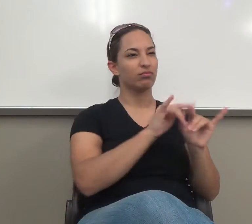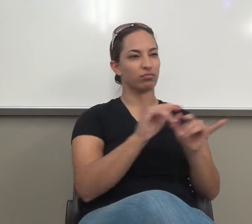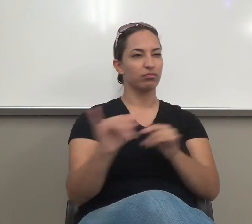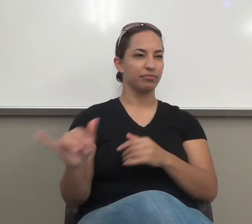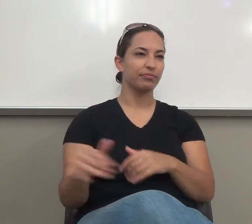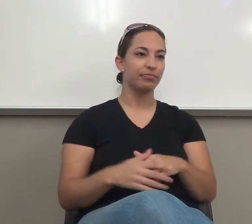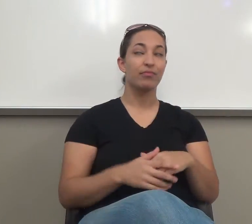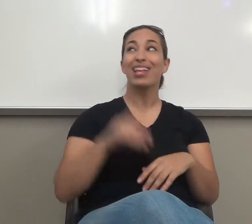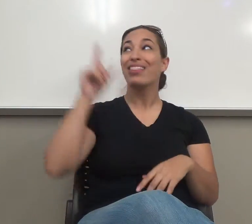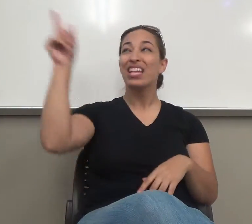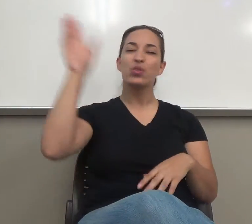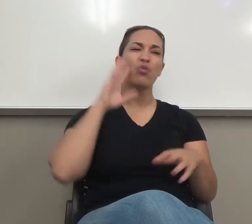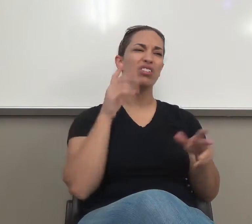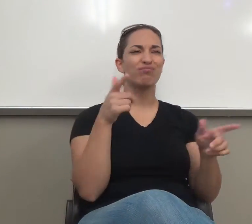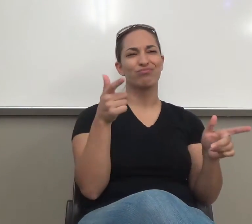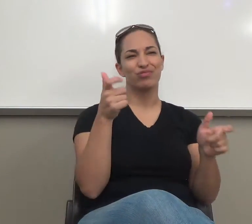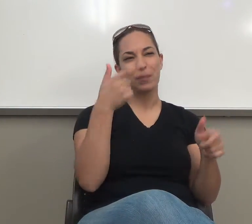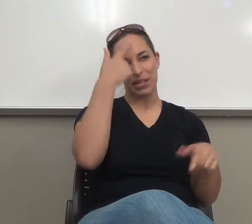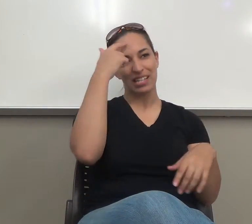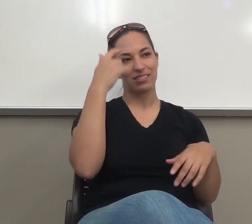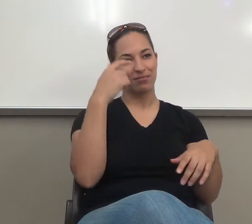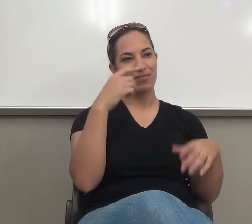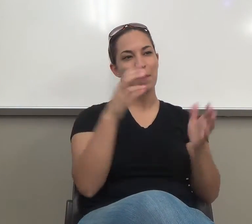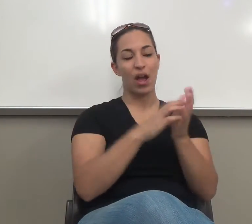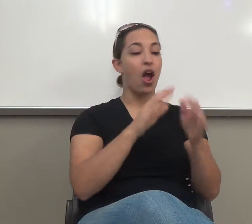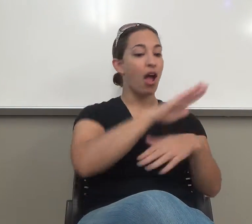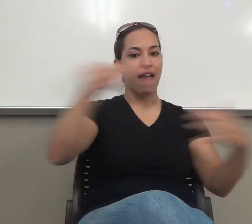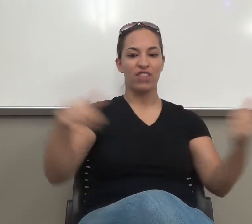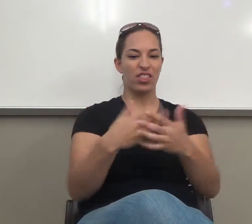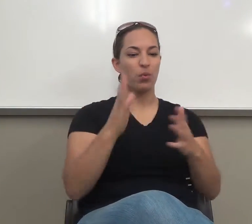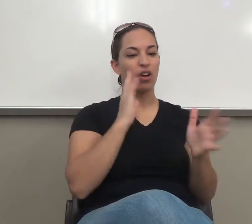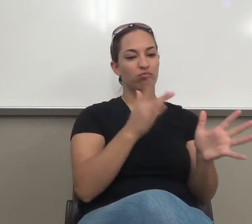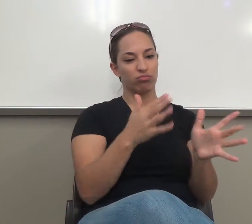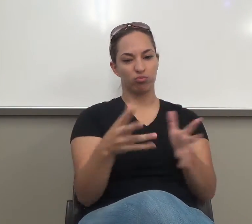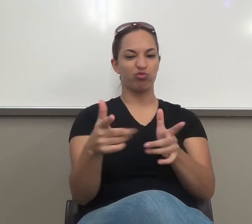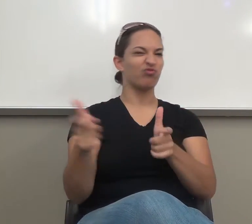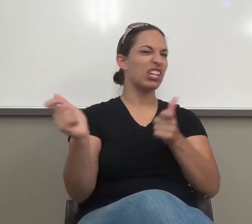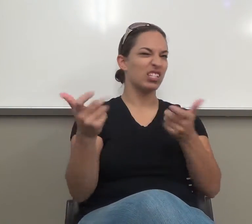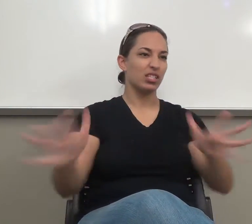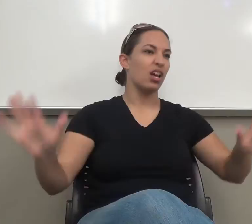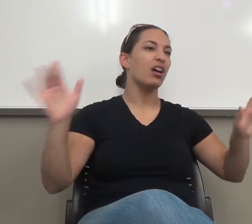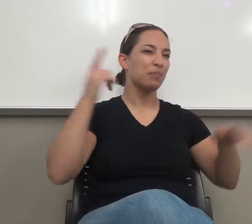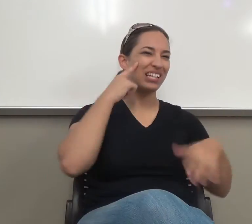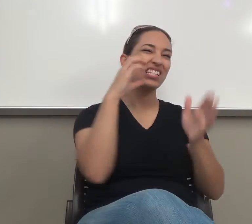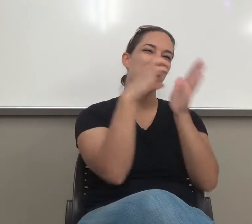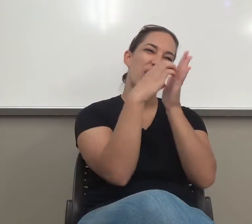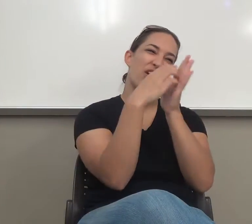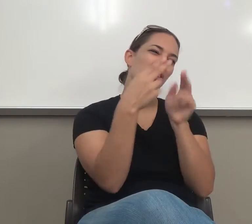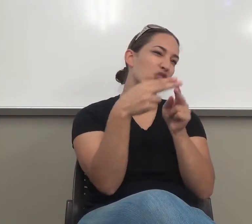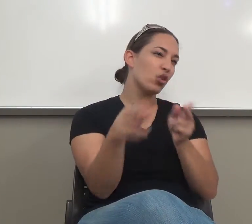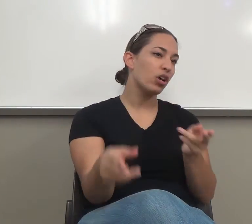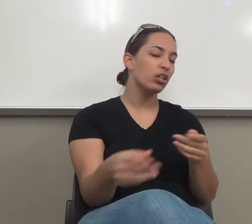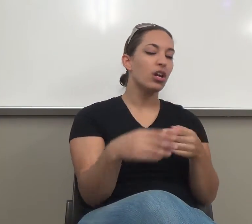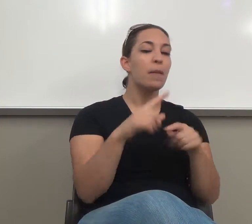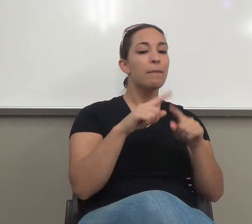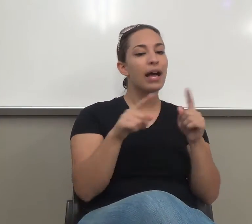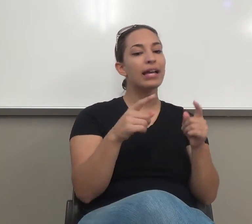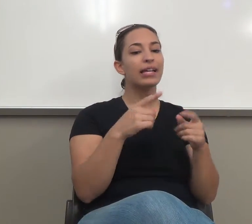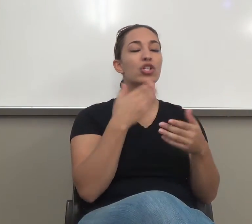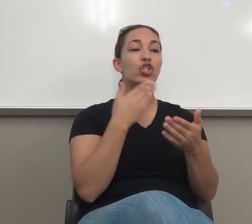paragraph. But it's all, like I said, it's going to be an introduction to this process. And all this stuff you have to do. Again, you cannot